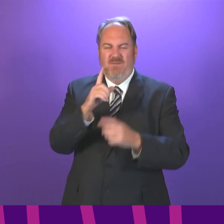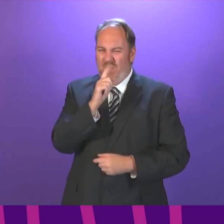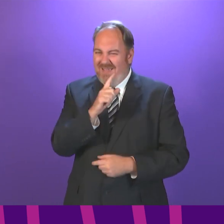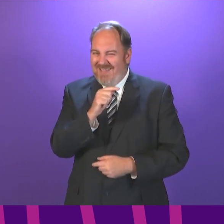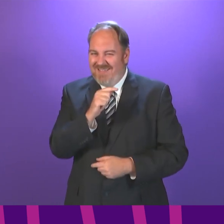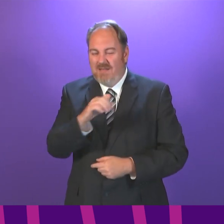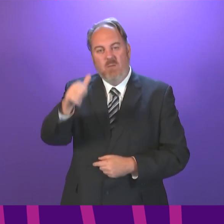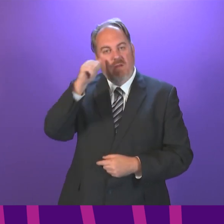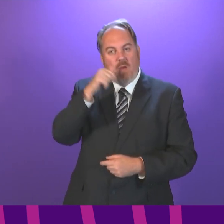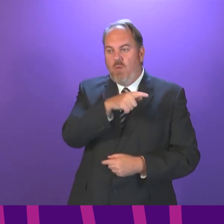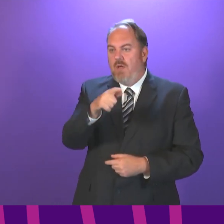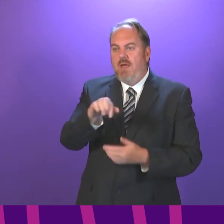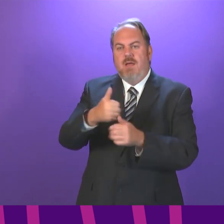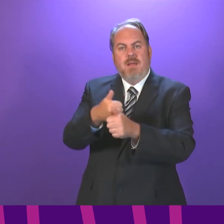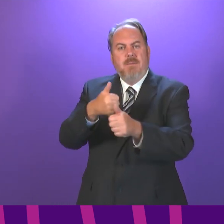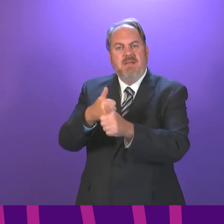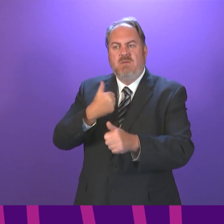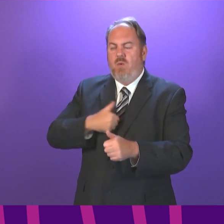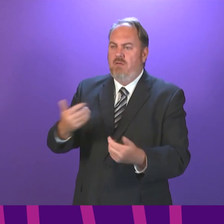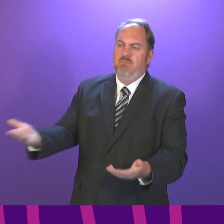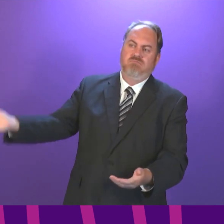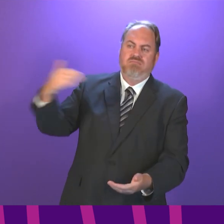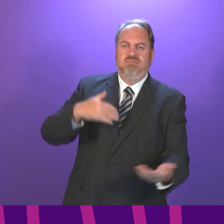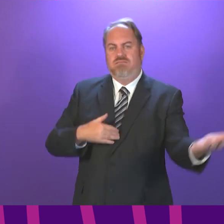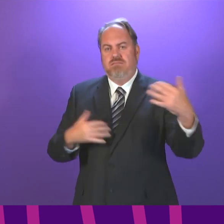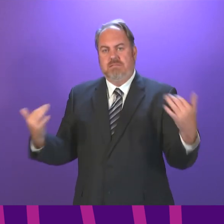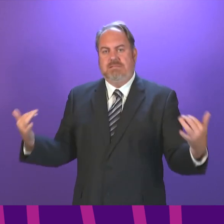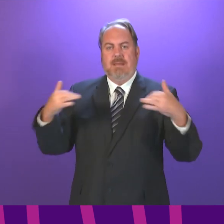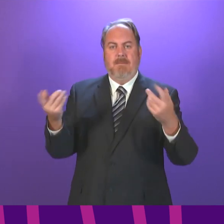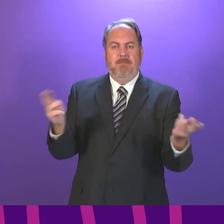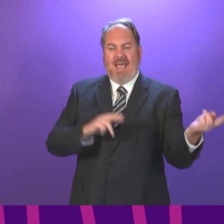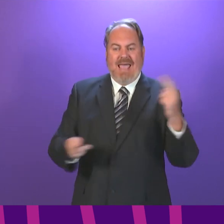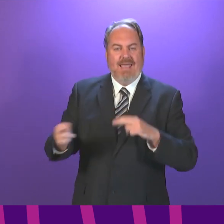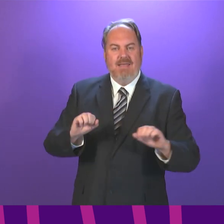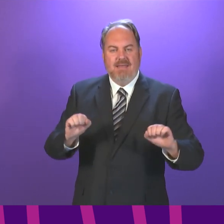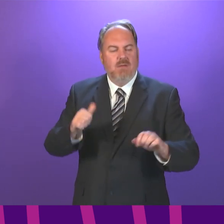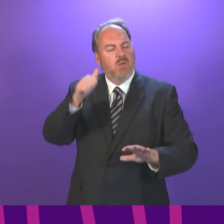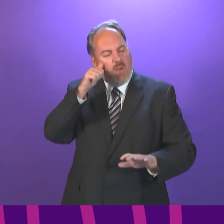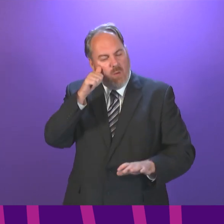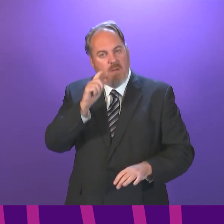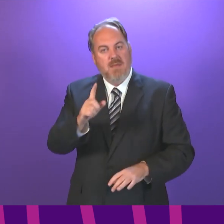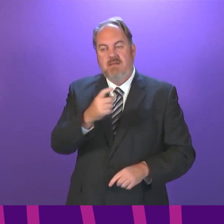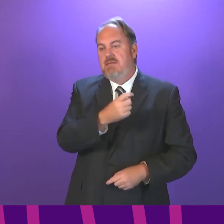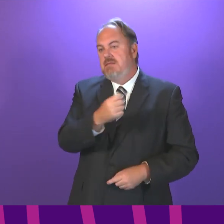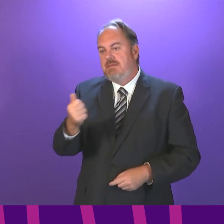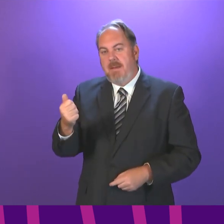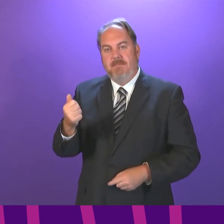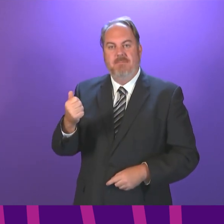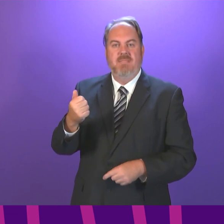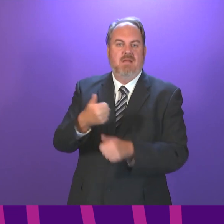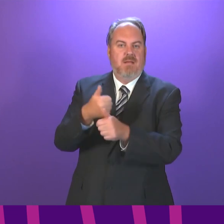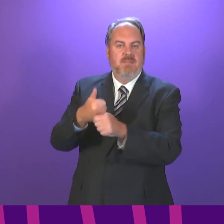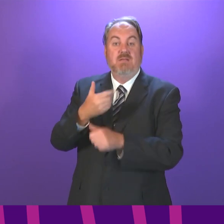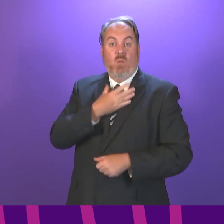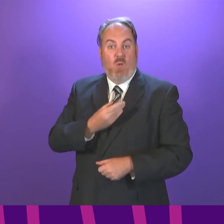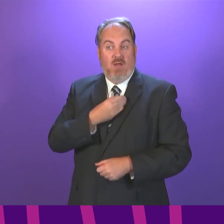return to the office, but recognise that a return for some staff will be beneficial to them and to employers, but